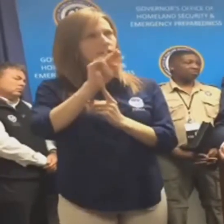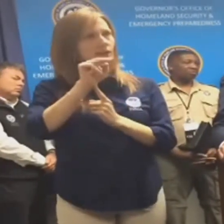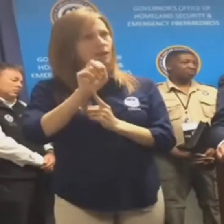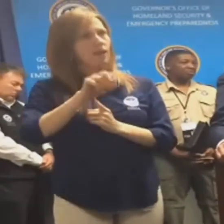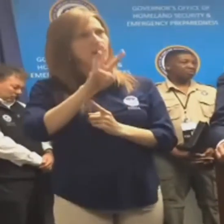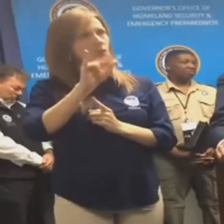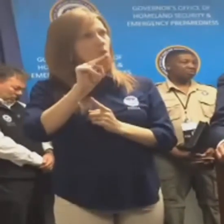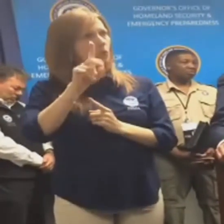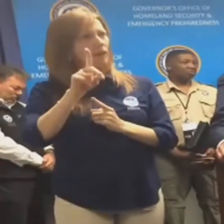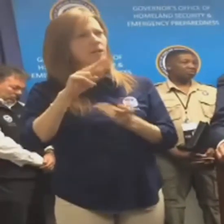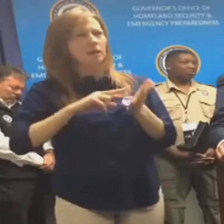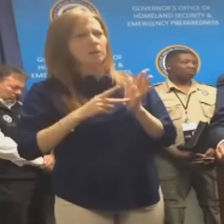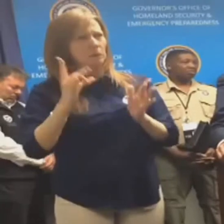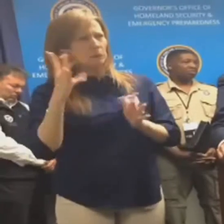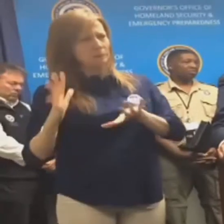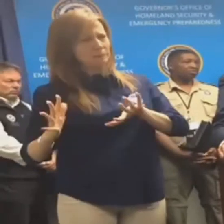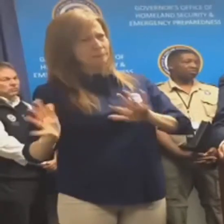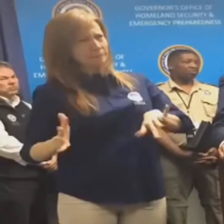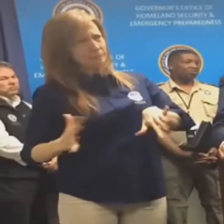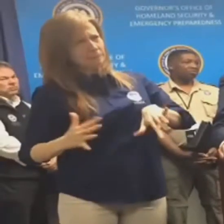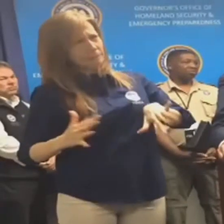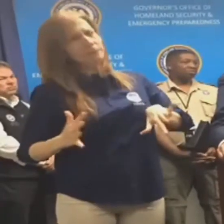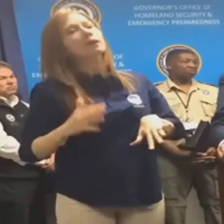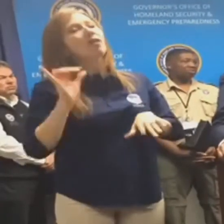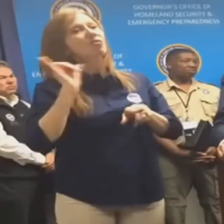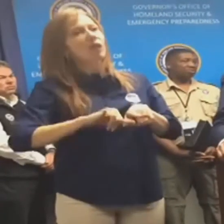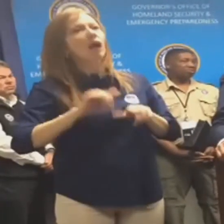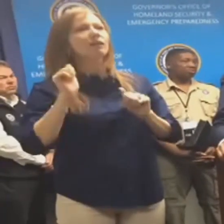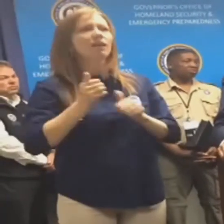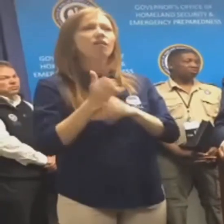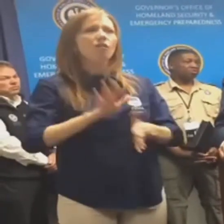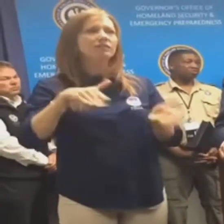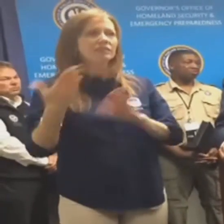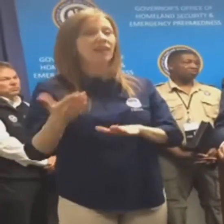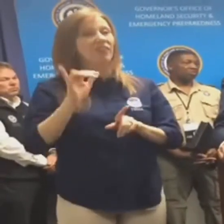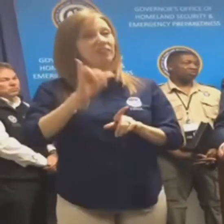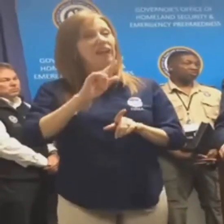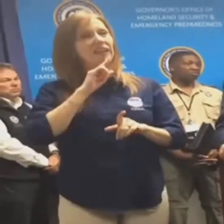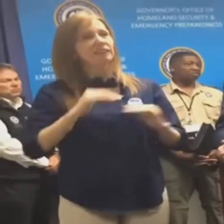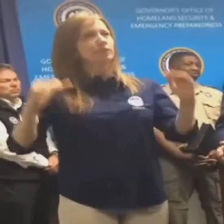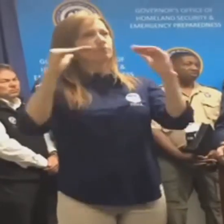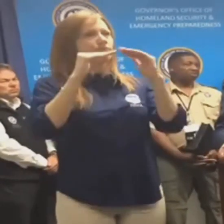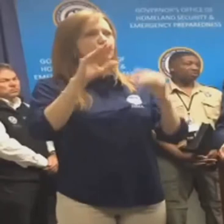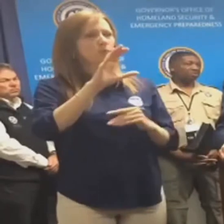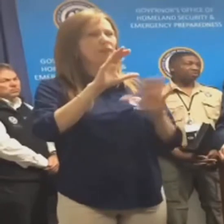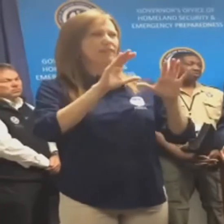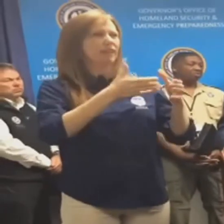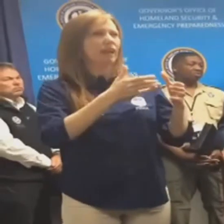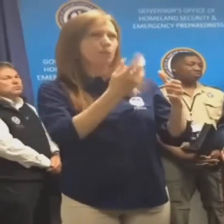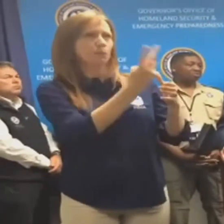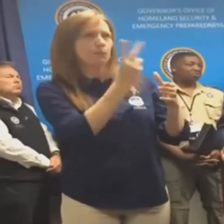anticipated to reach between 70 and 80 miles per hour in many areas and associated with this storm event.